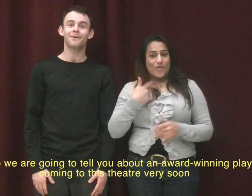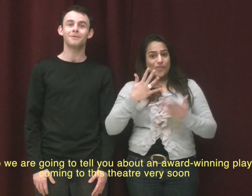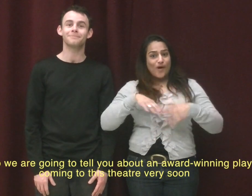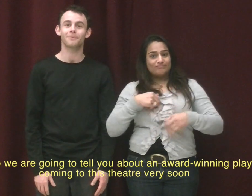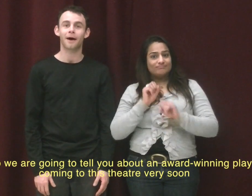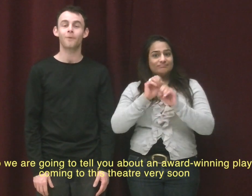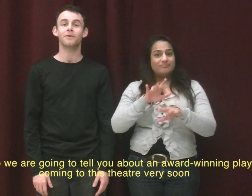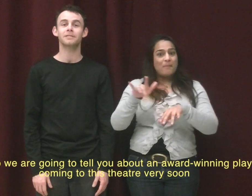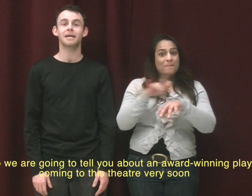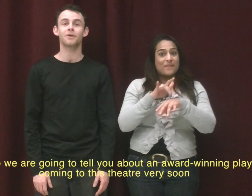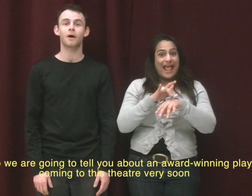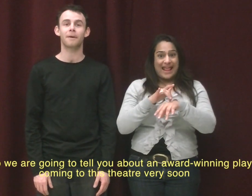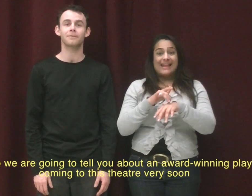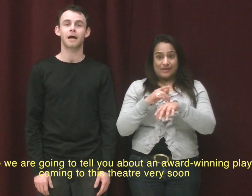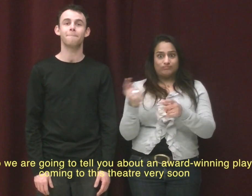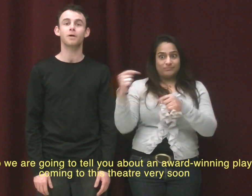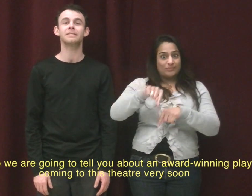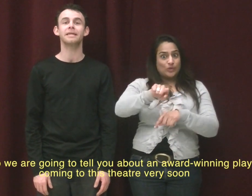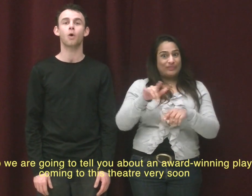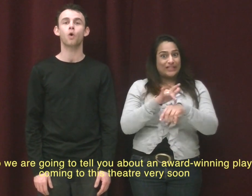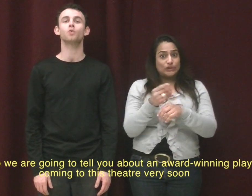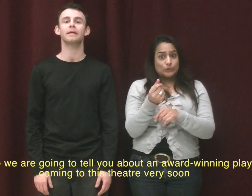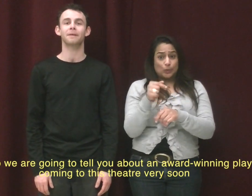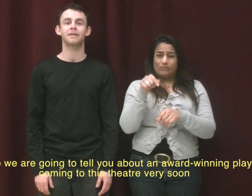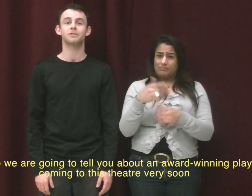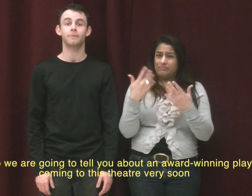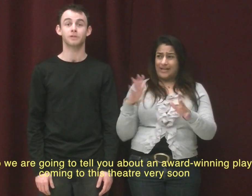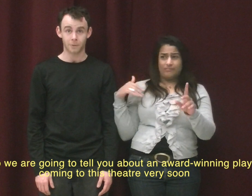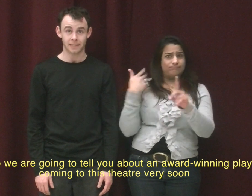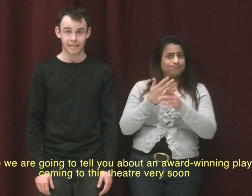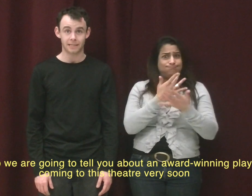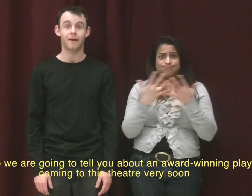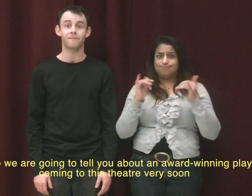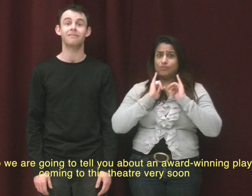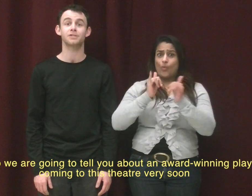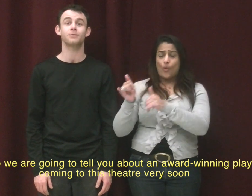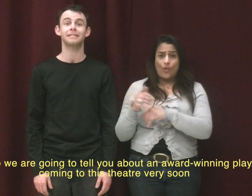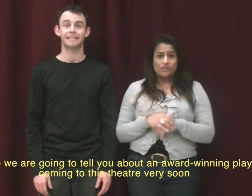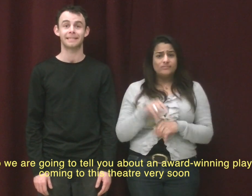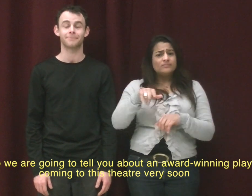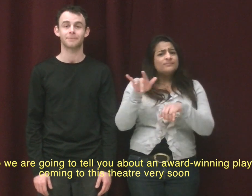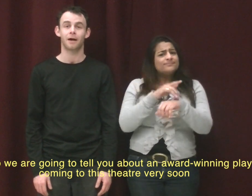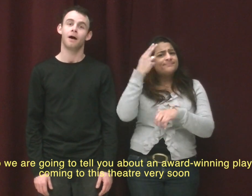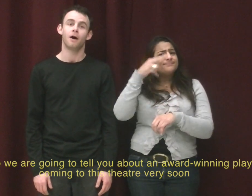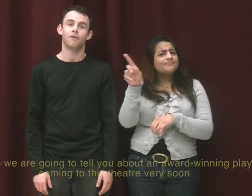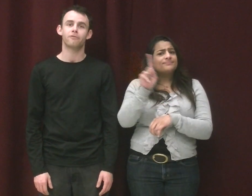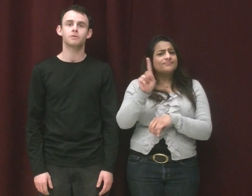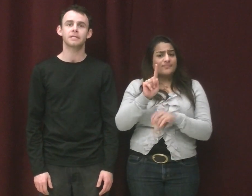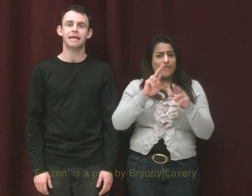Hello, we're going to tell you about a multi-award winning play that's coming to this theatre very soon indeed. Frozen